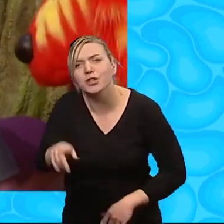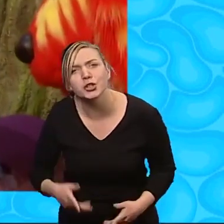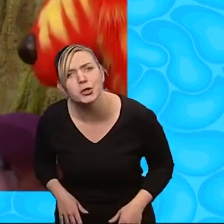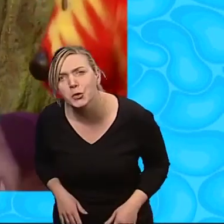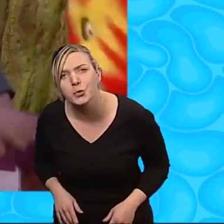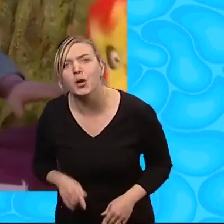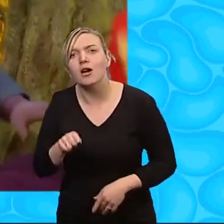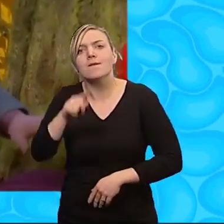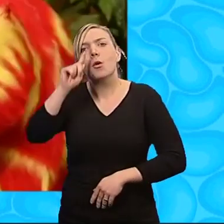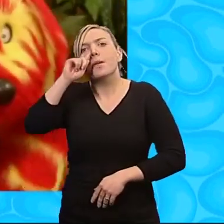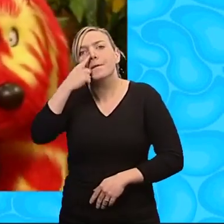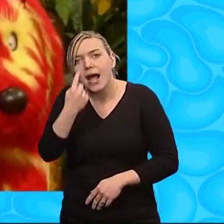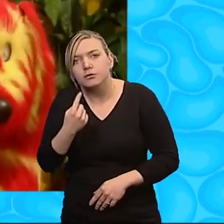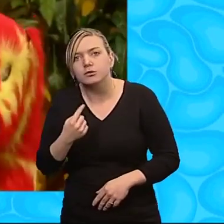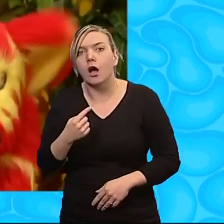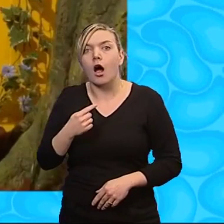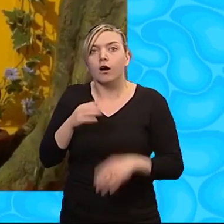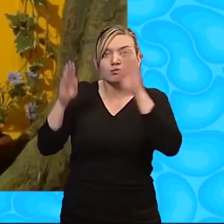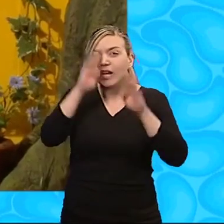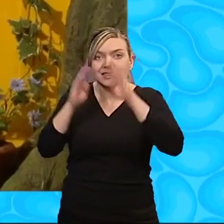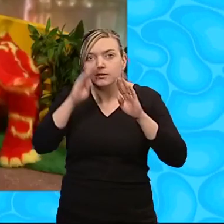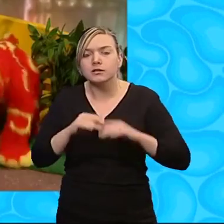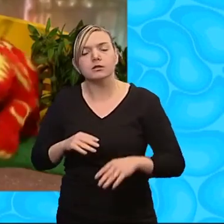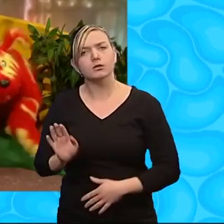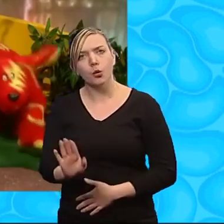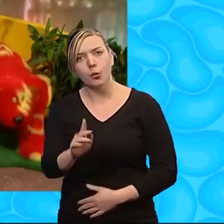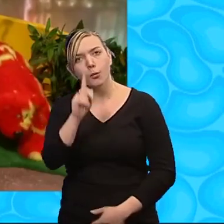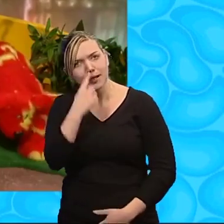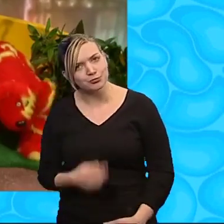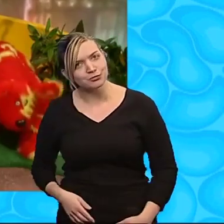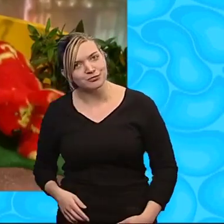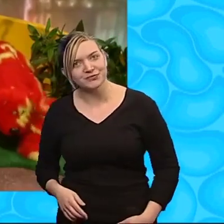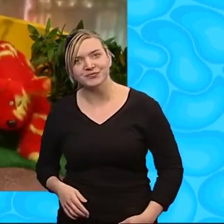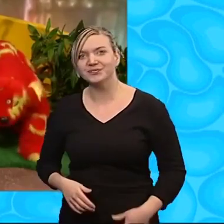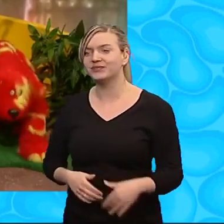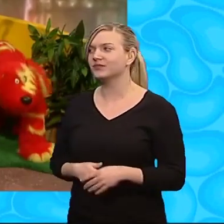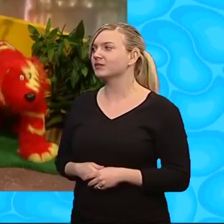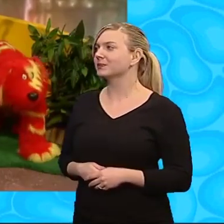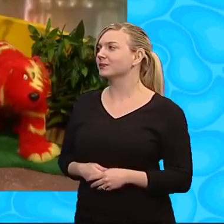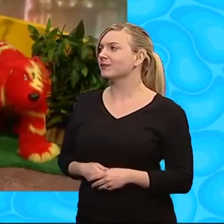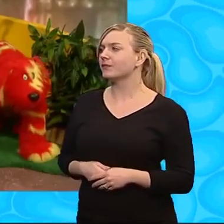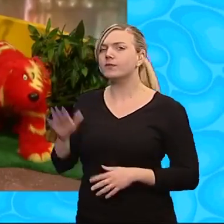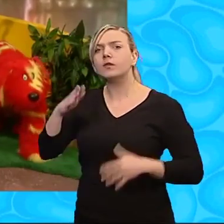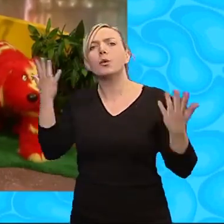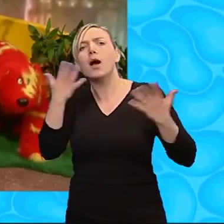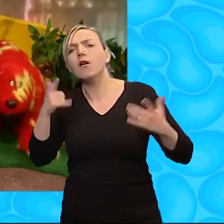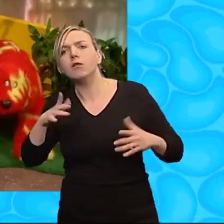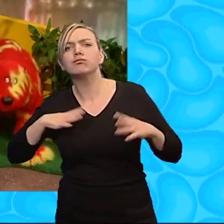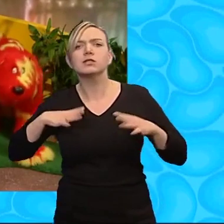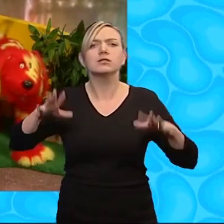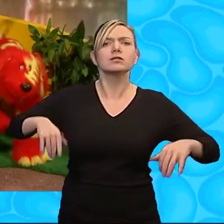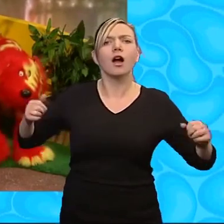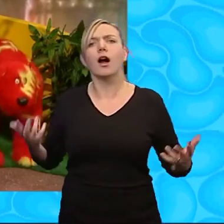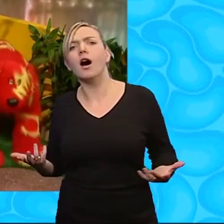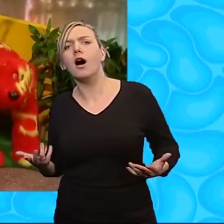you! It's for the mouse! Rats! No, a mouse!-ha! The mouse! Milo! Where are you? We're starting! Oh,